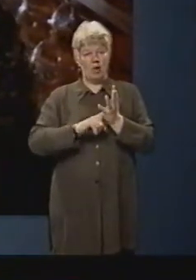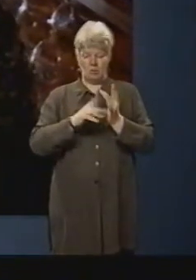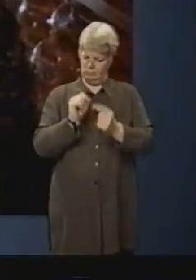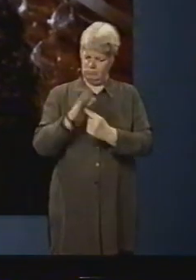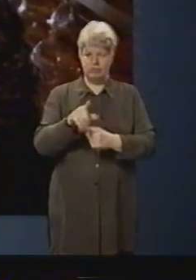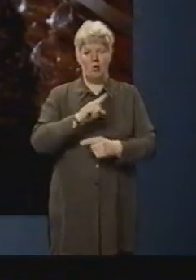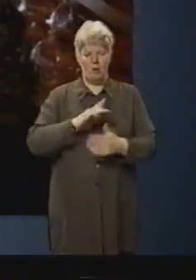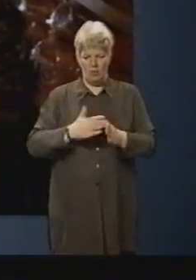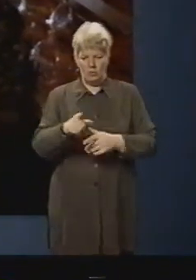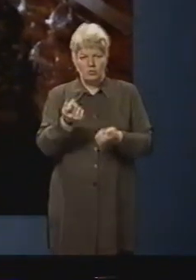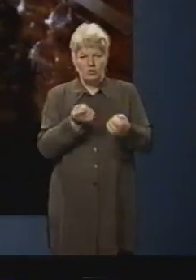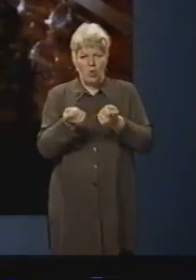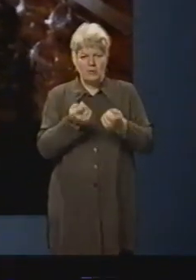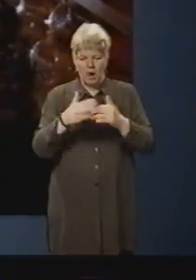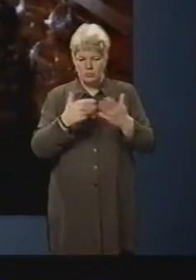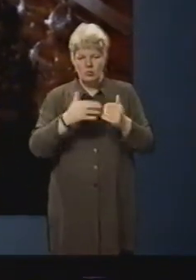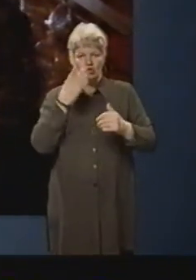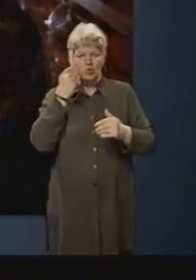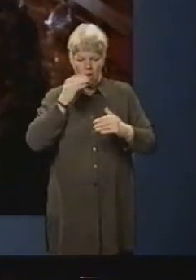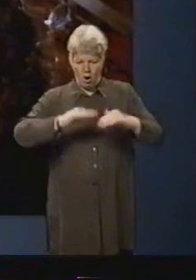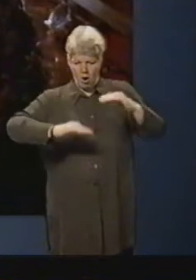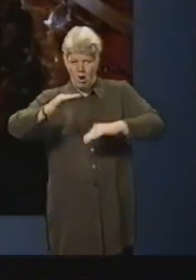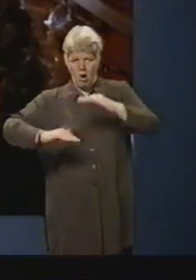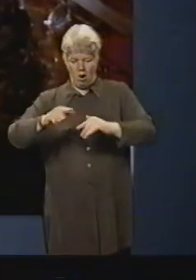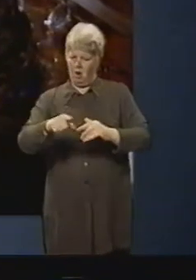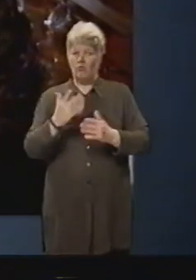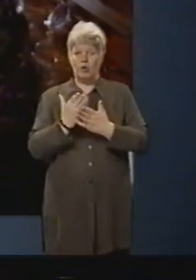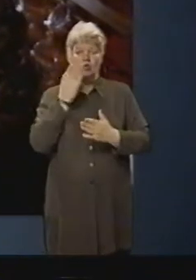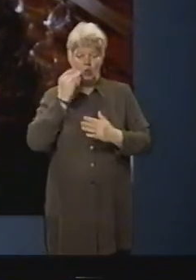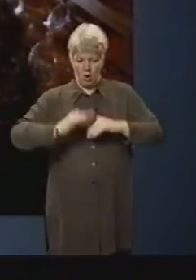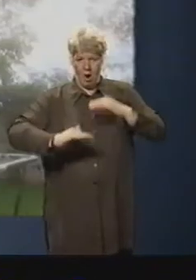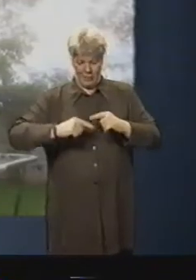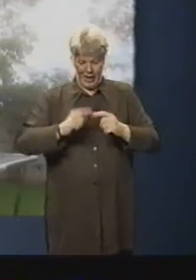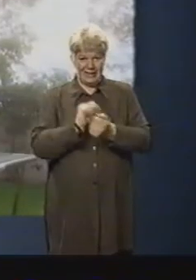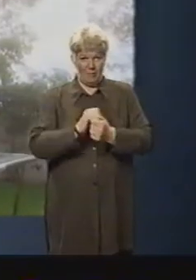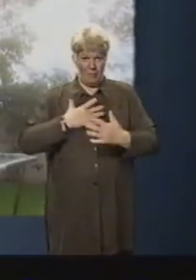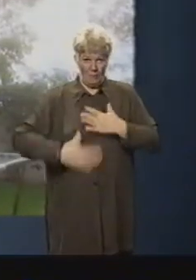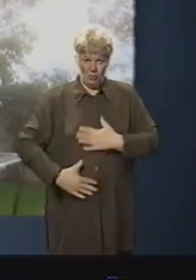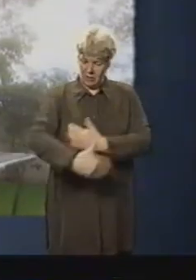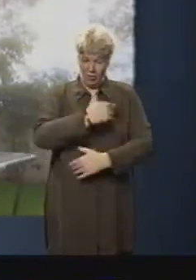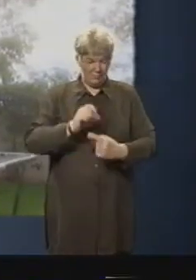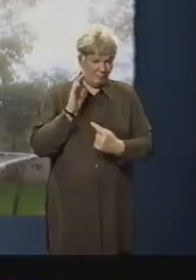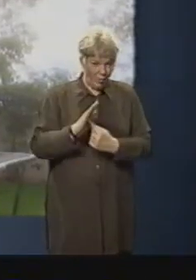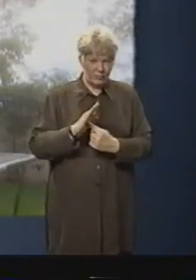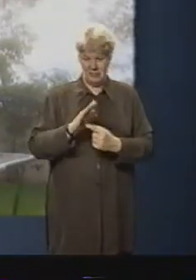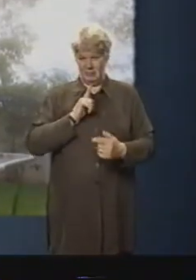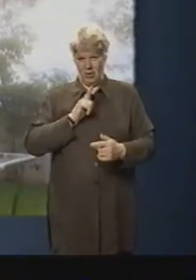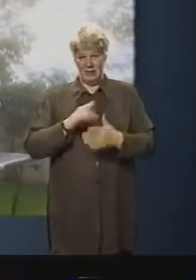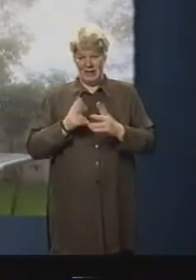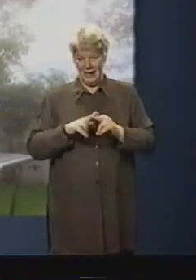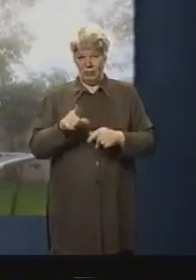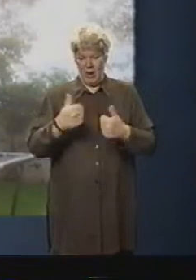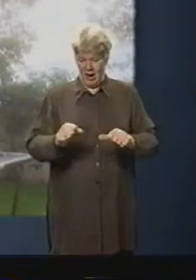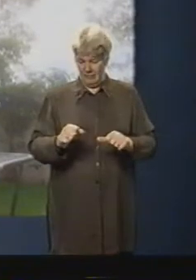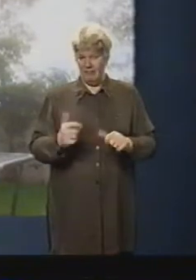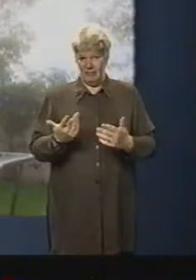metabolism. the glucose metabolism is the most important thing that keeps your body going. So if you're getting inaccuracies,